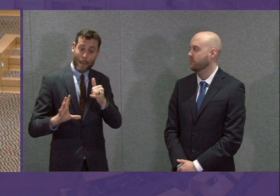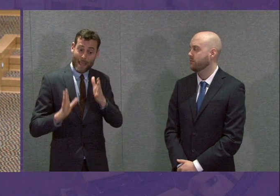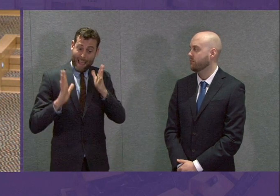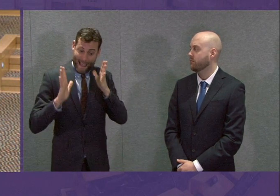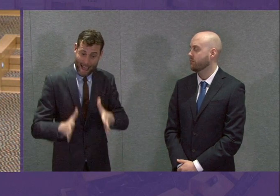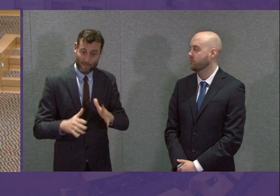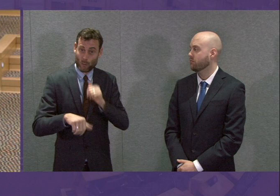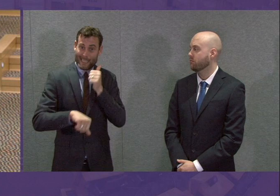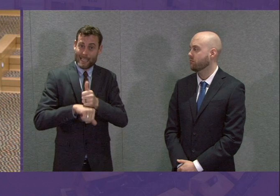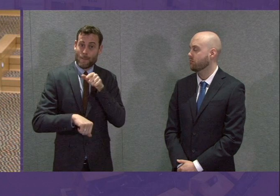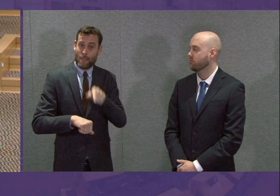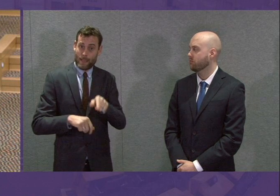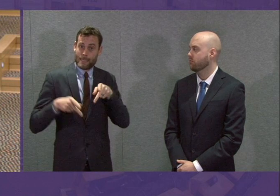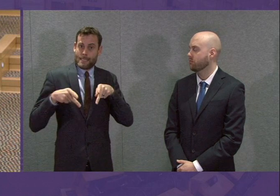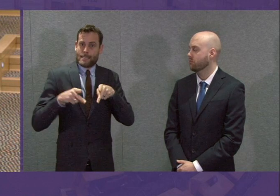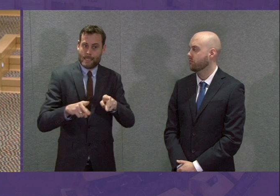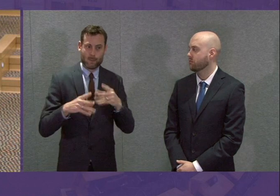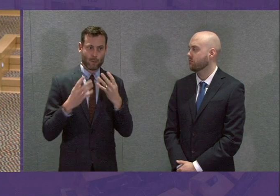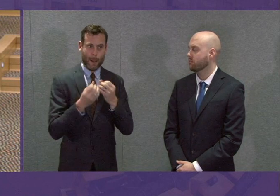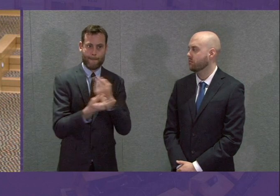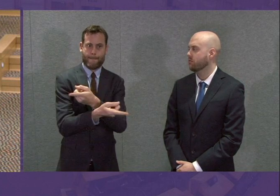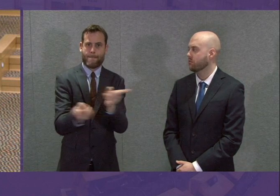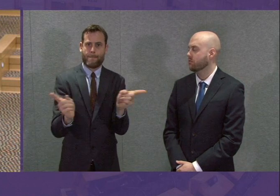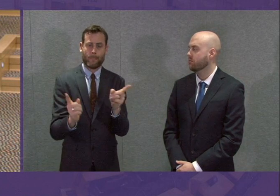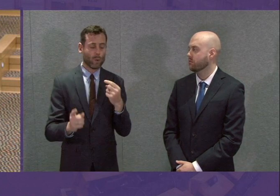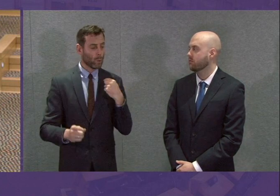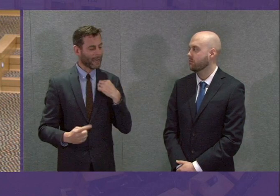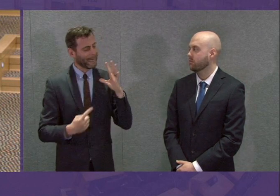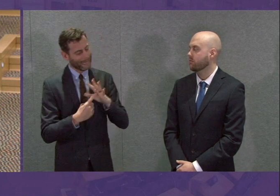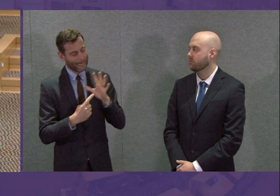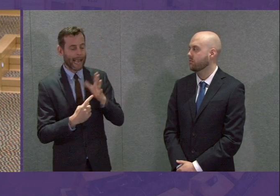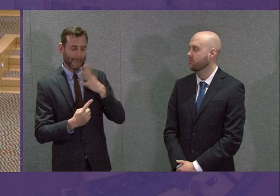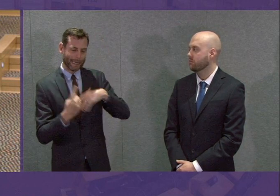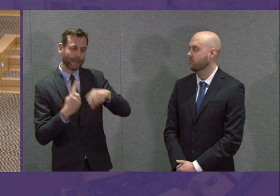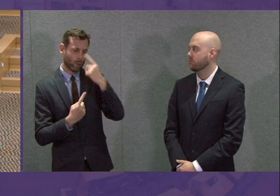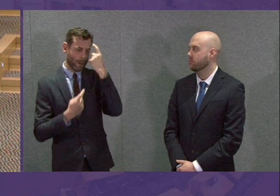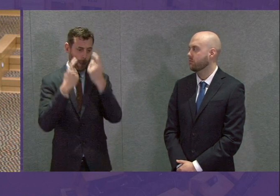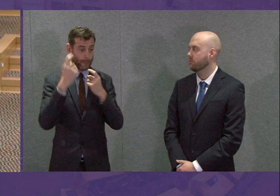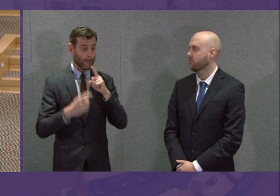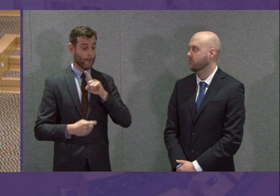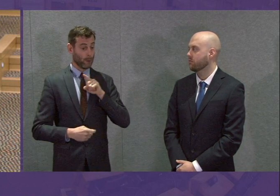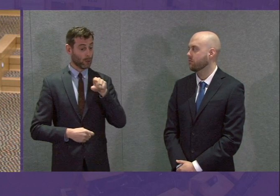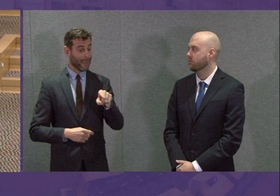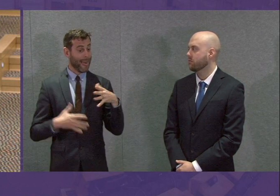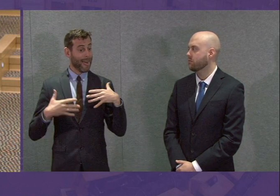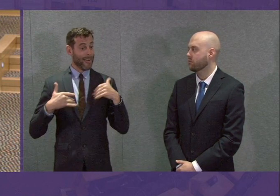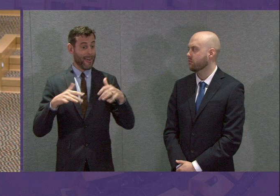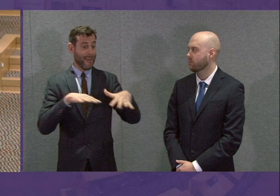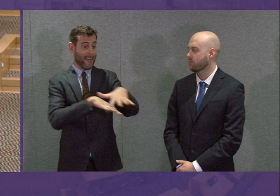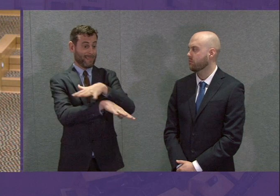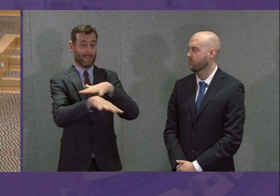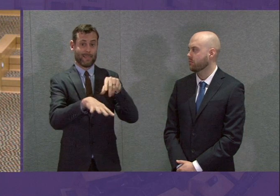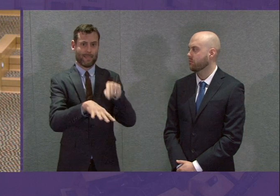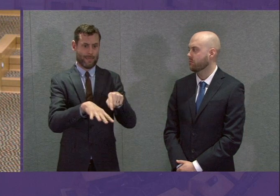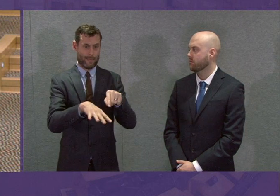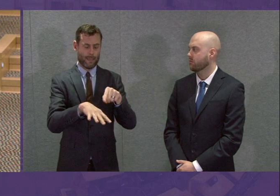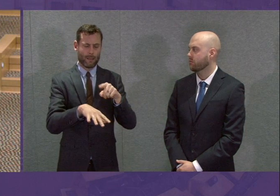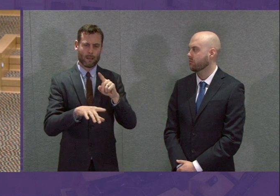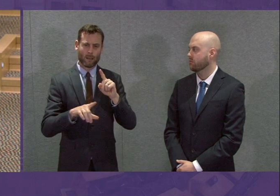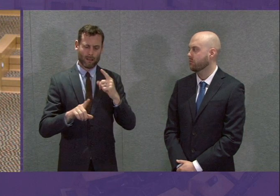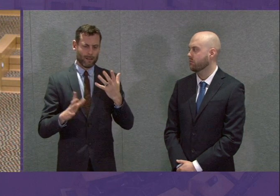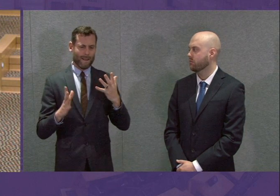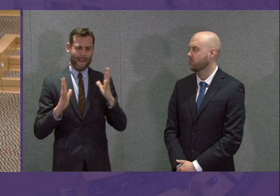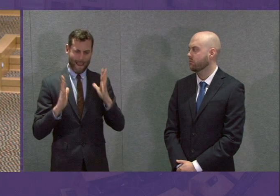continue to have these discussions because we cannot allow this health emergency to wreck the lives,